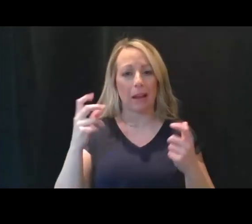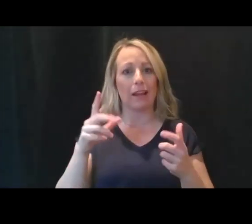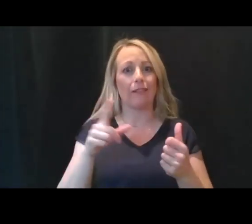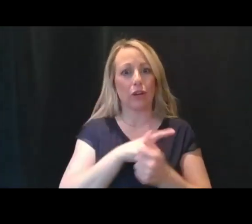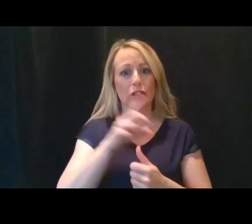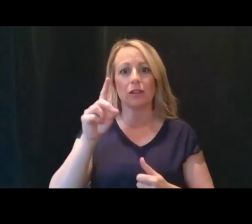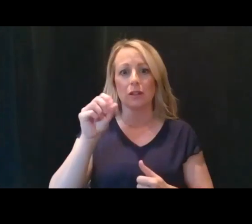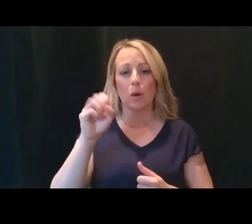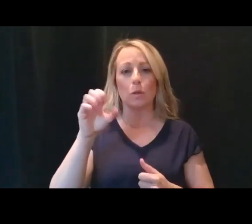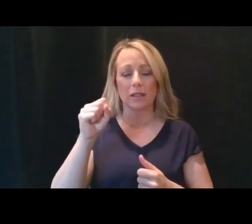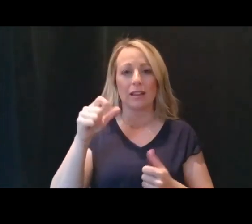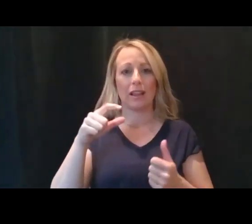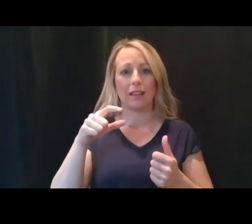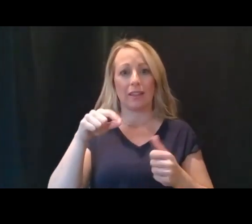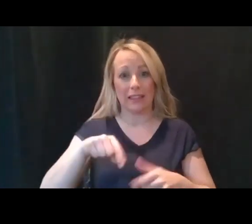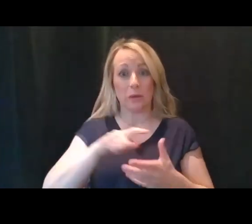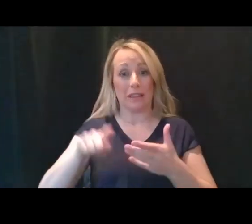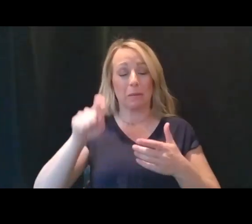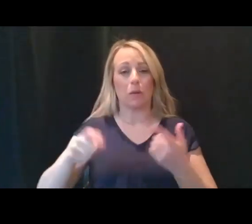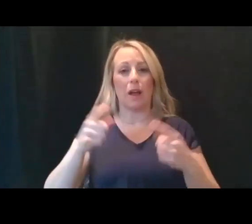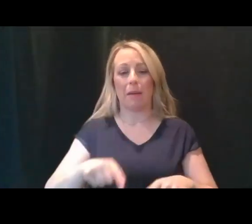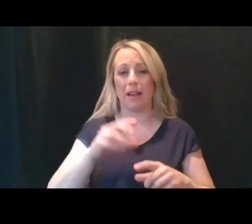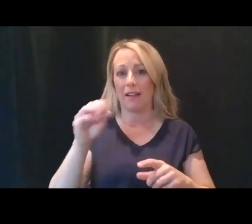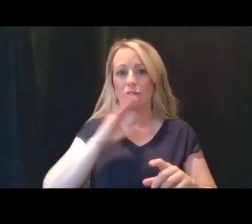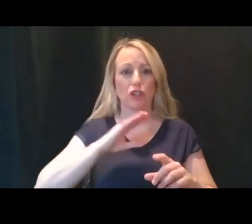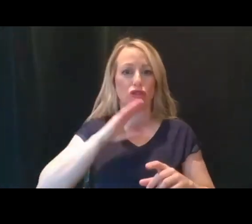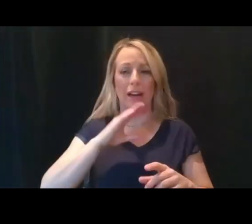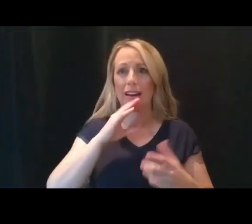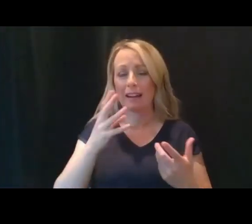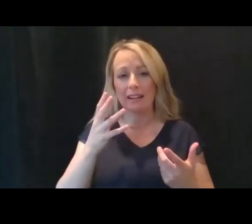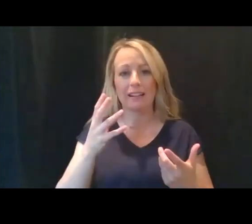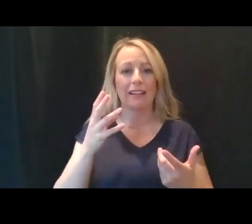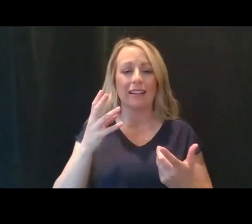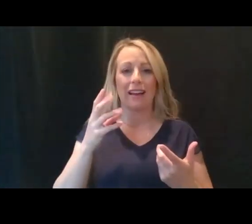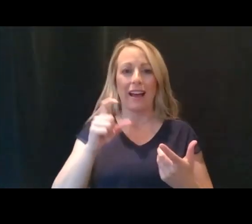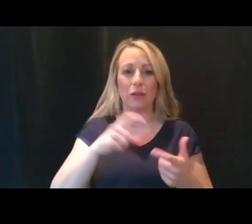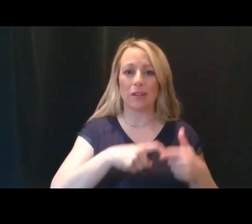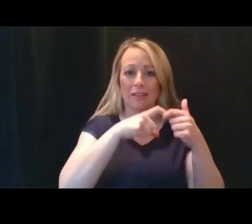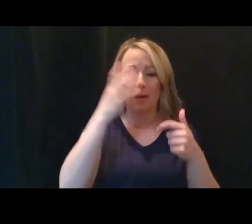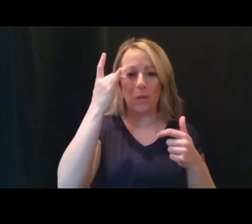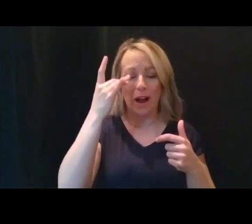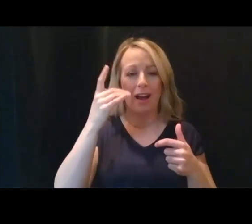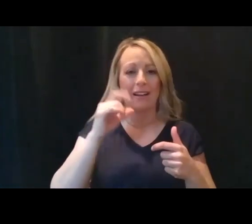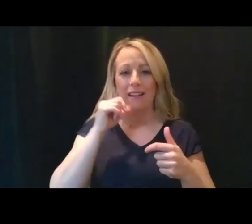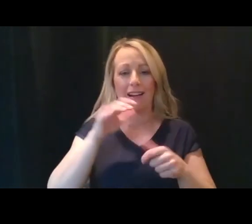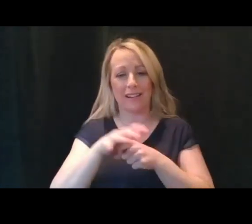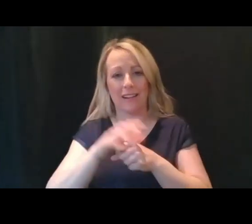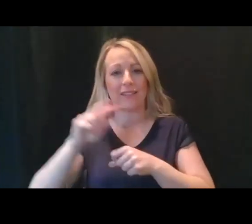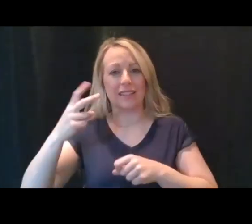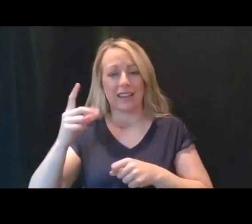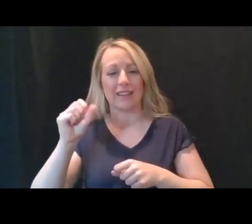understand is frustrating to everyone. We all want to get both doses so that we can get closer to being back to normal.